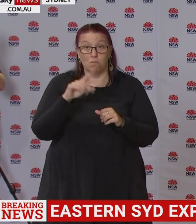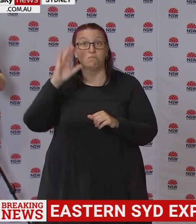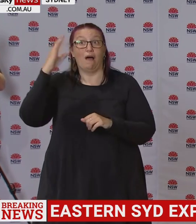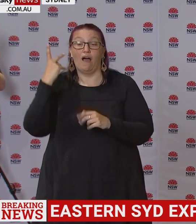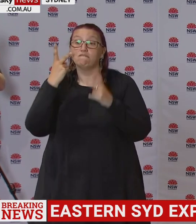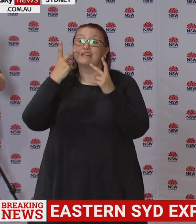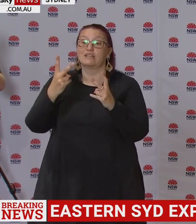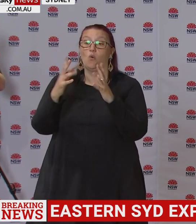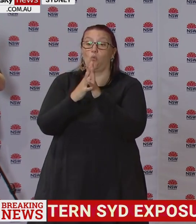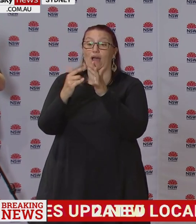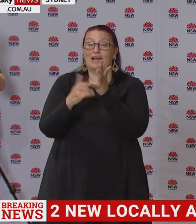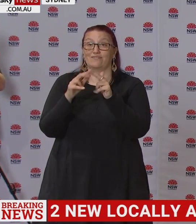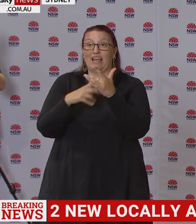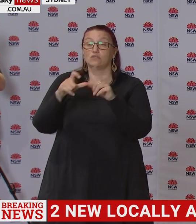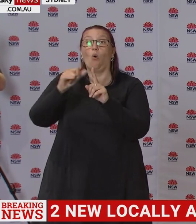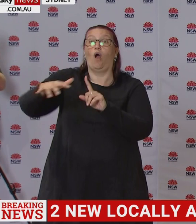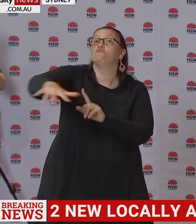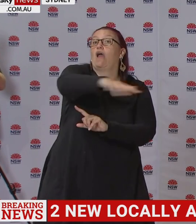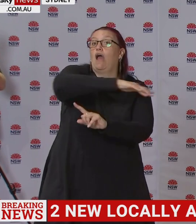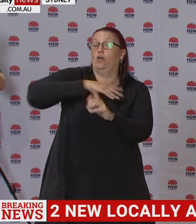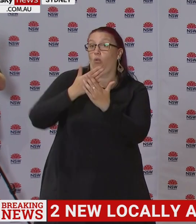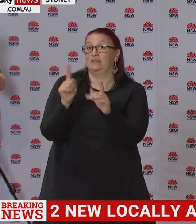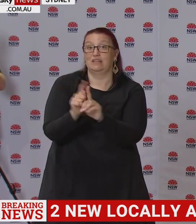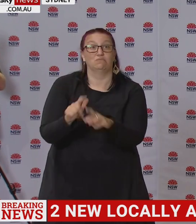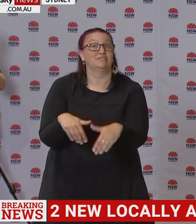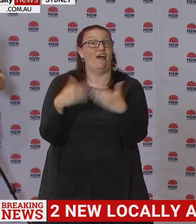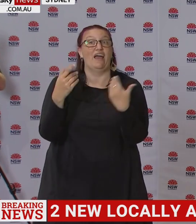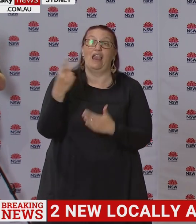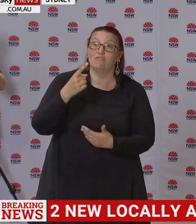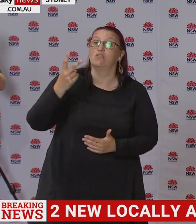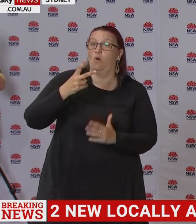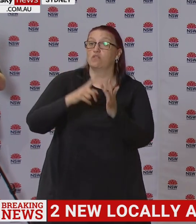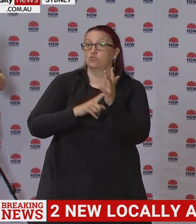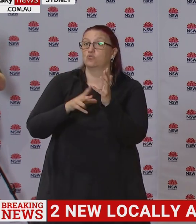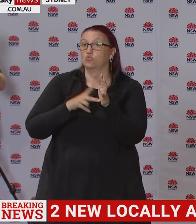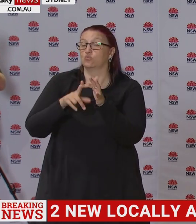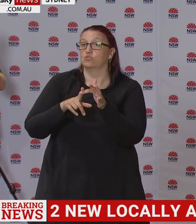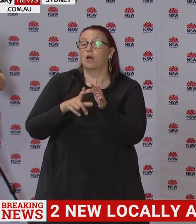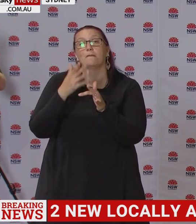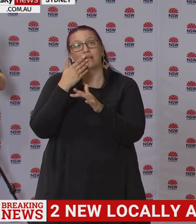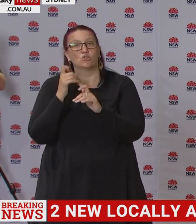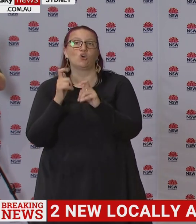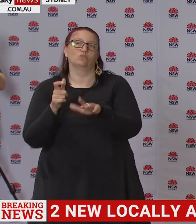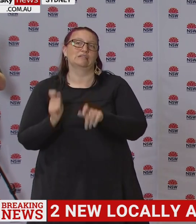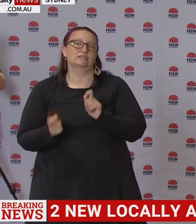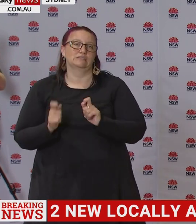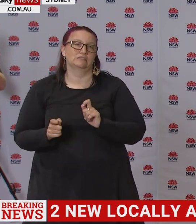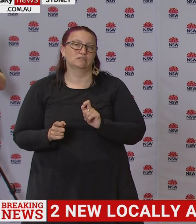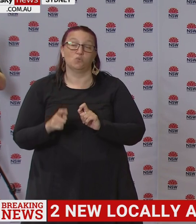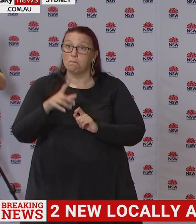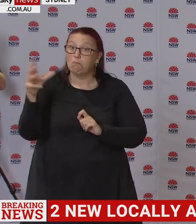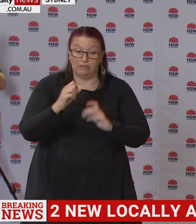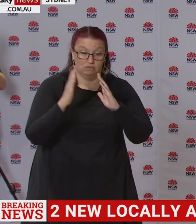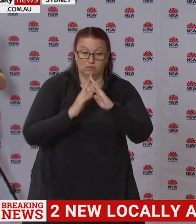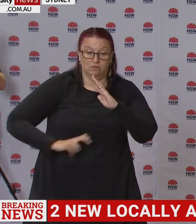that period, on those days, at those times, we're asking you to just go and get tested. We're not asking you to isolate at this